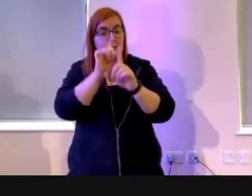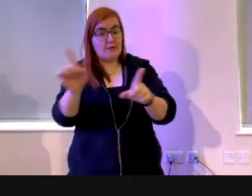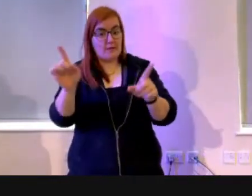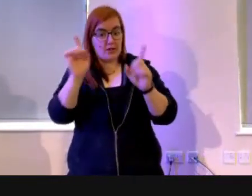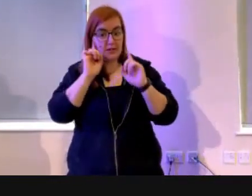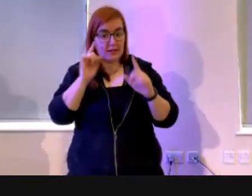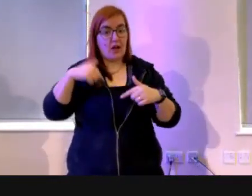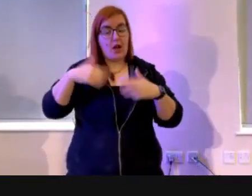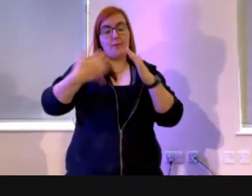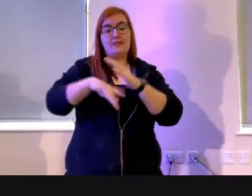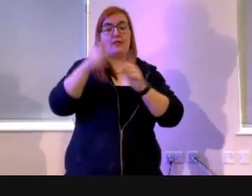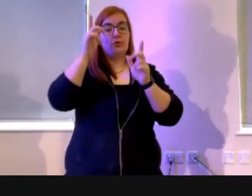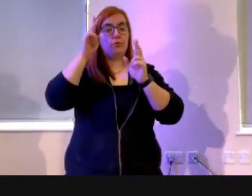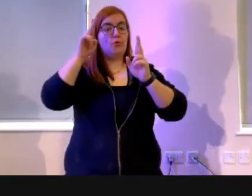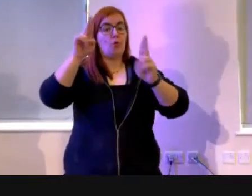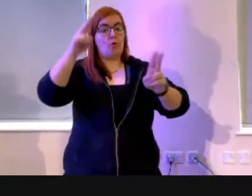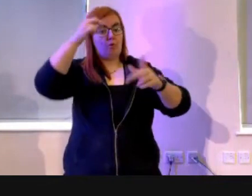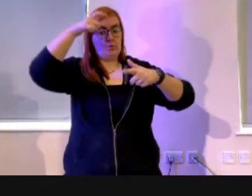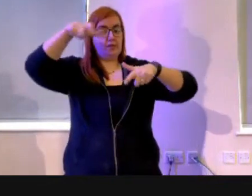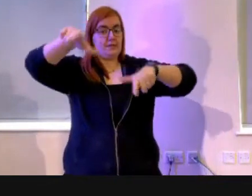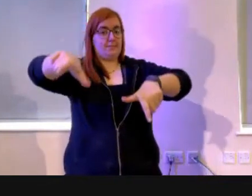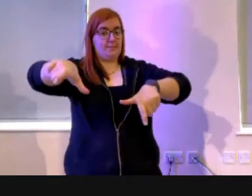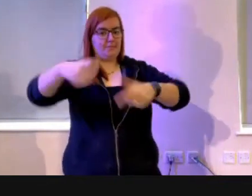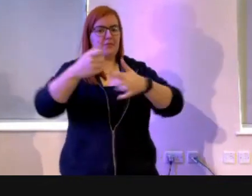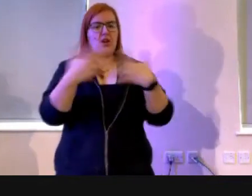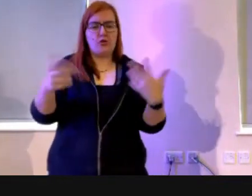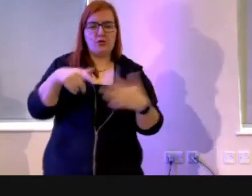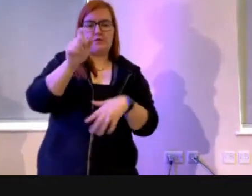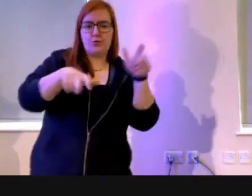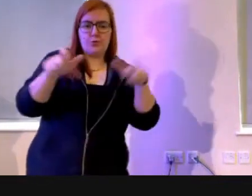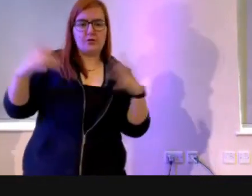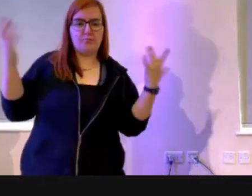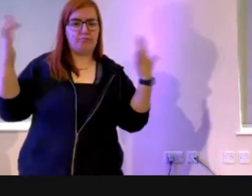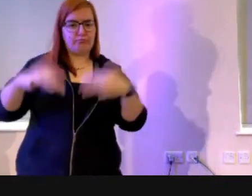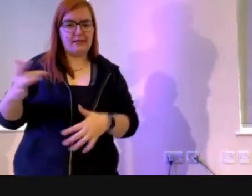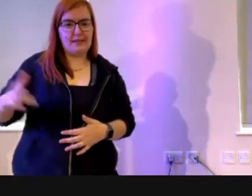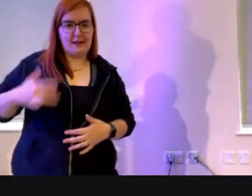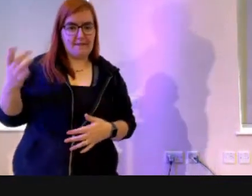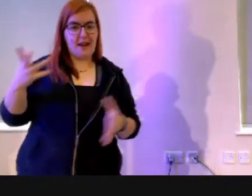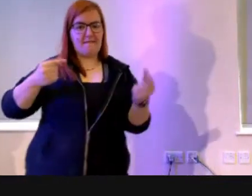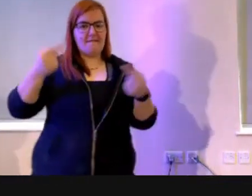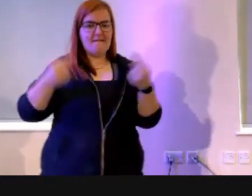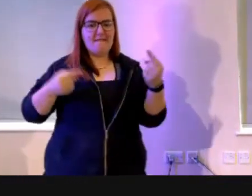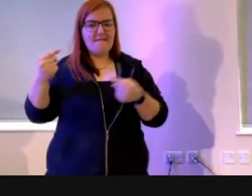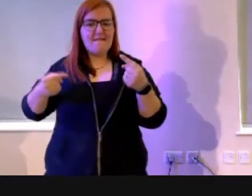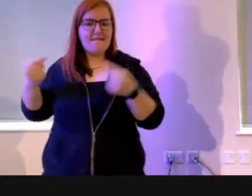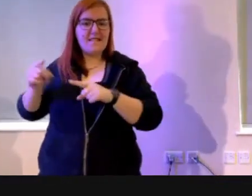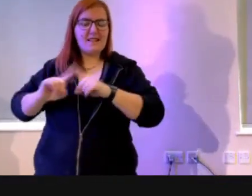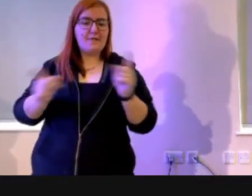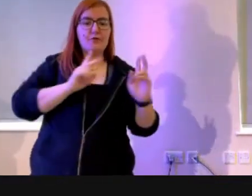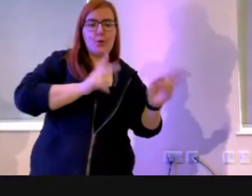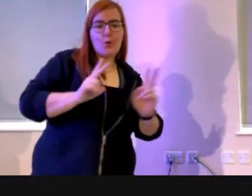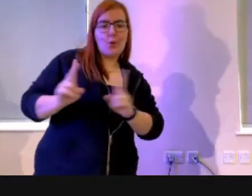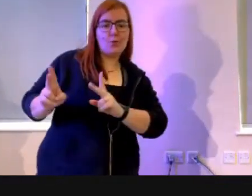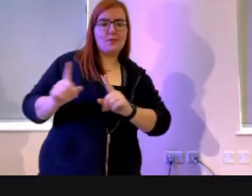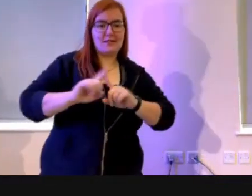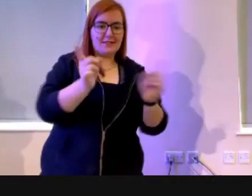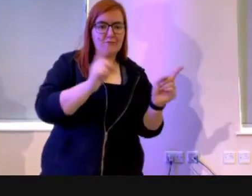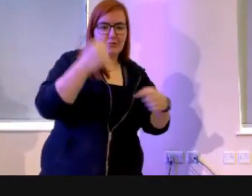Hall. And we have lots of students live in lots of halls. And you have competitions between the different halls of residence. And